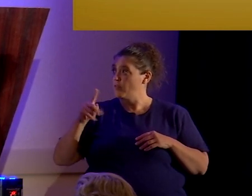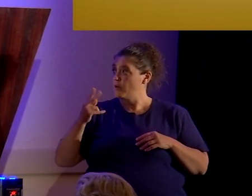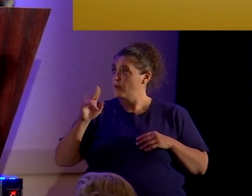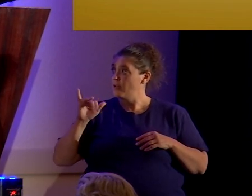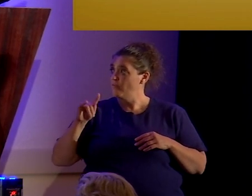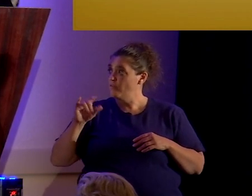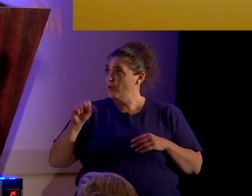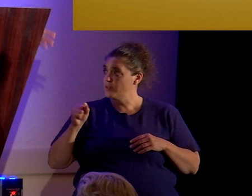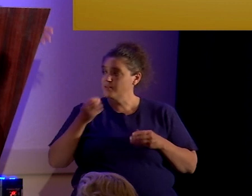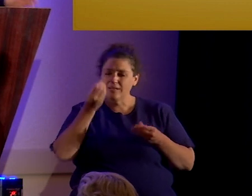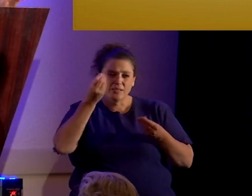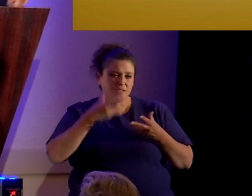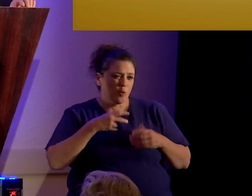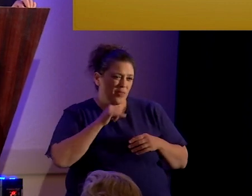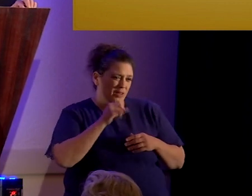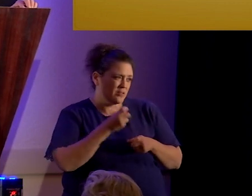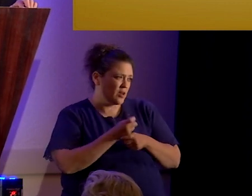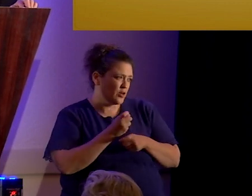Tell me that's not a joke.